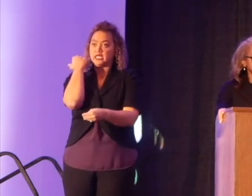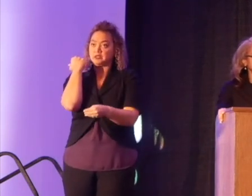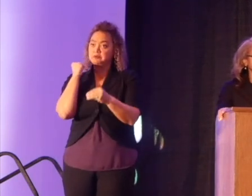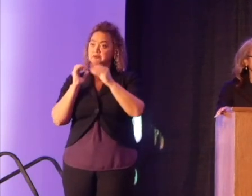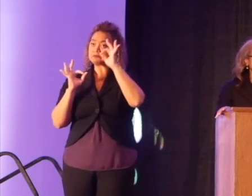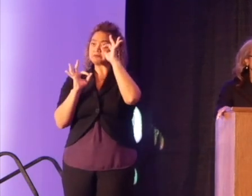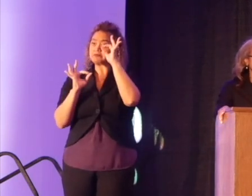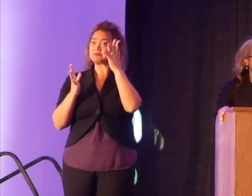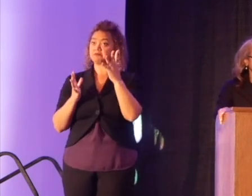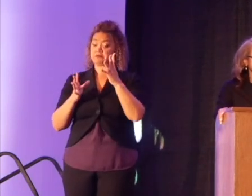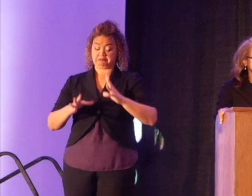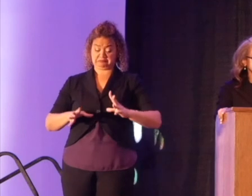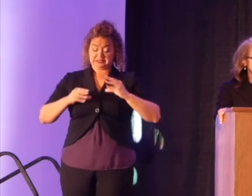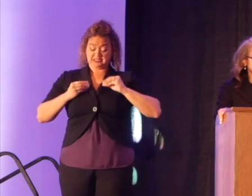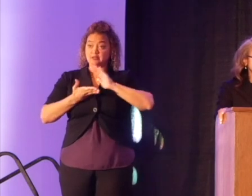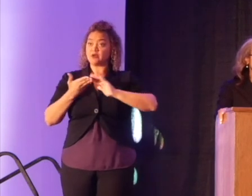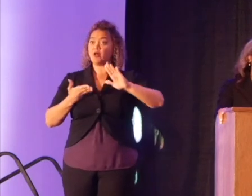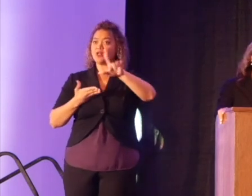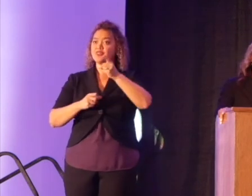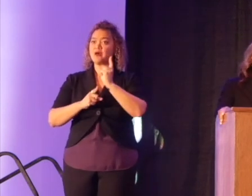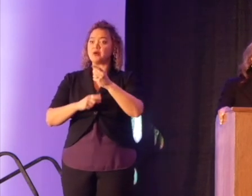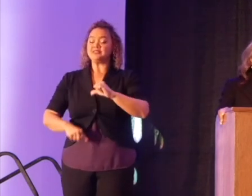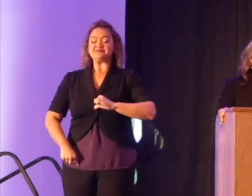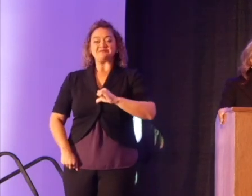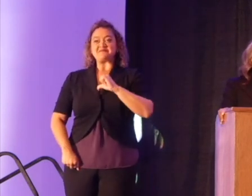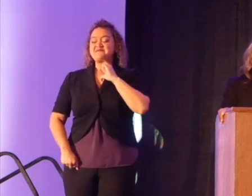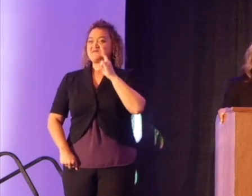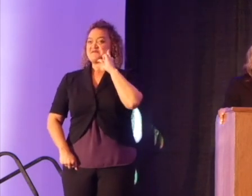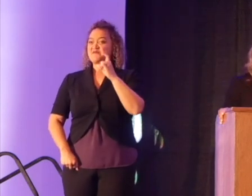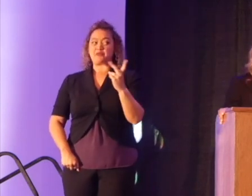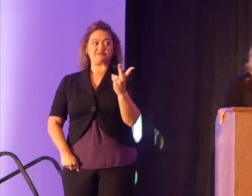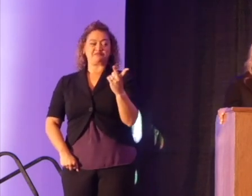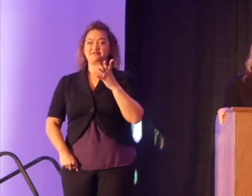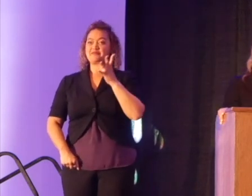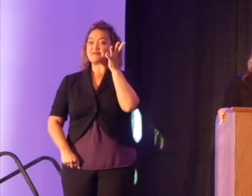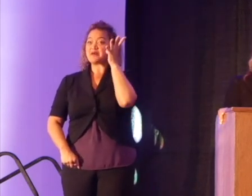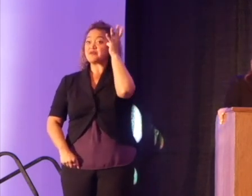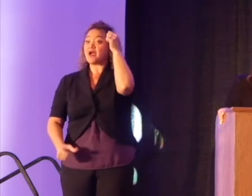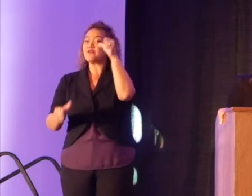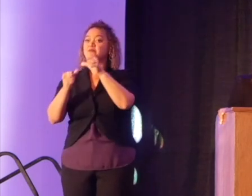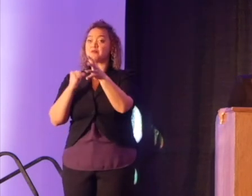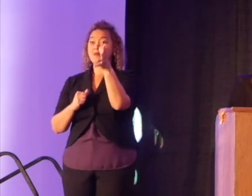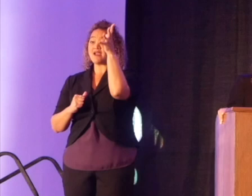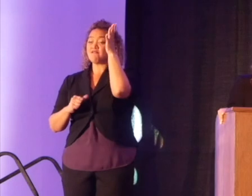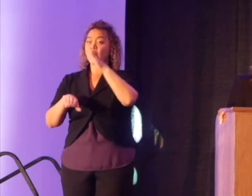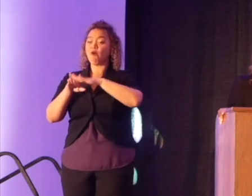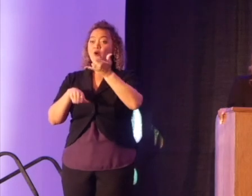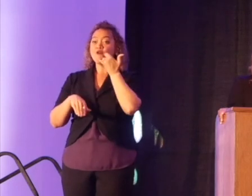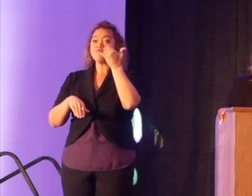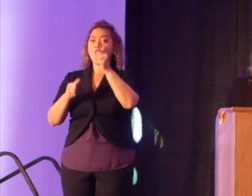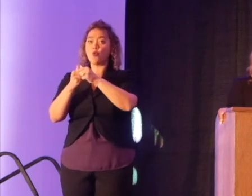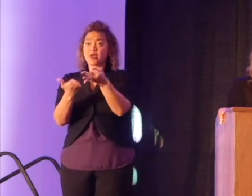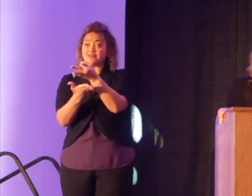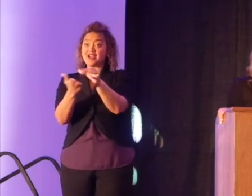When I was accepted into college, it was a moment of great pride for my parents. I remember my father on a call with the